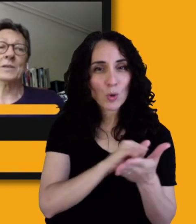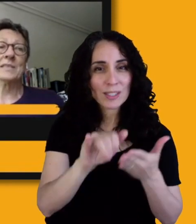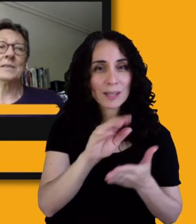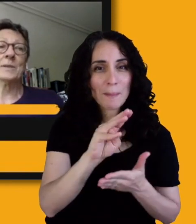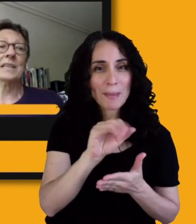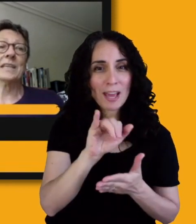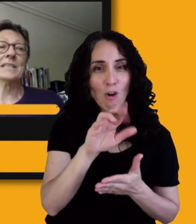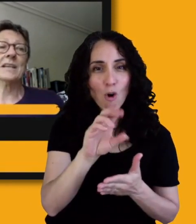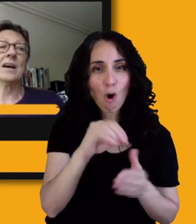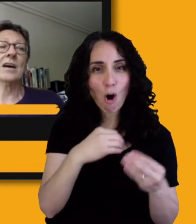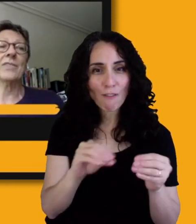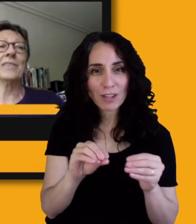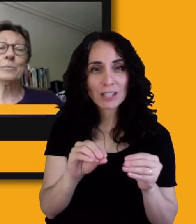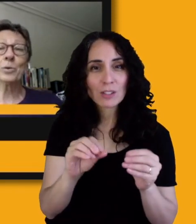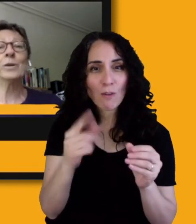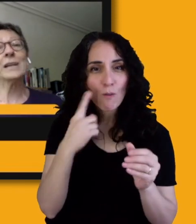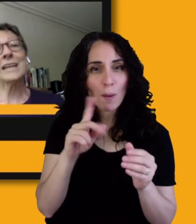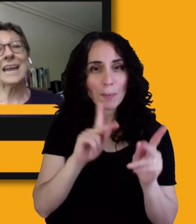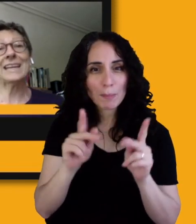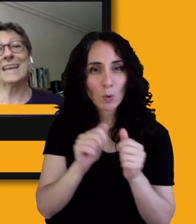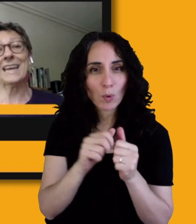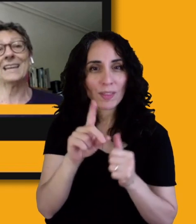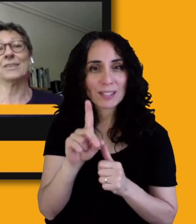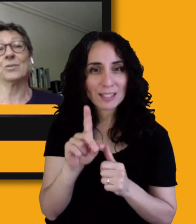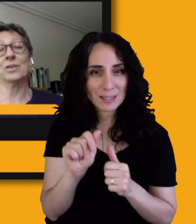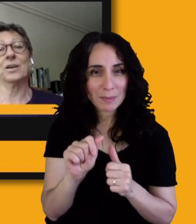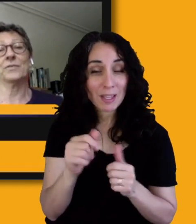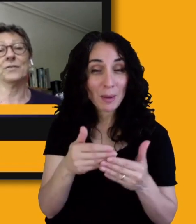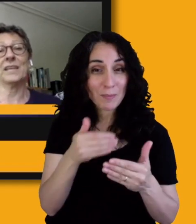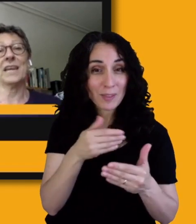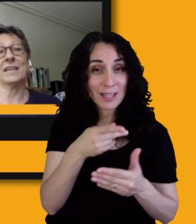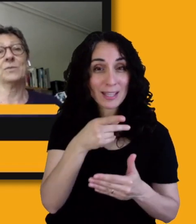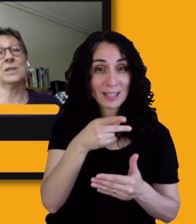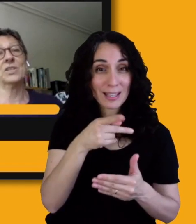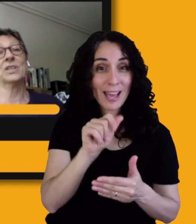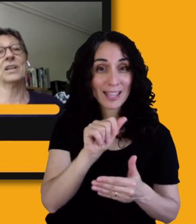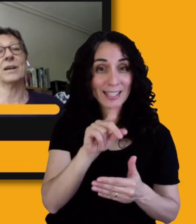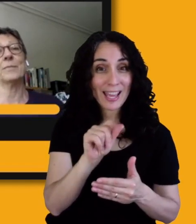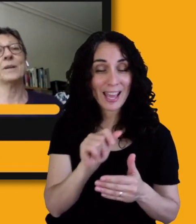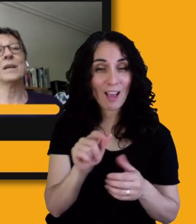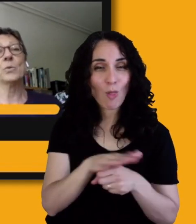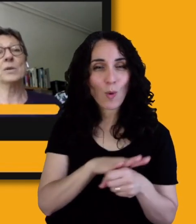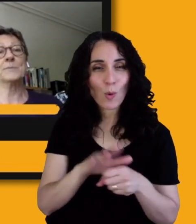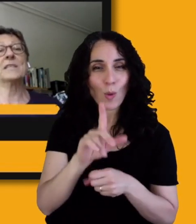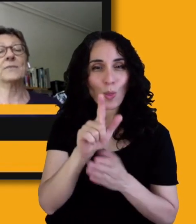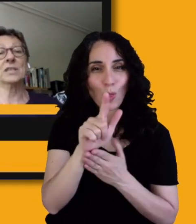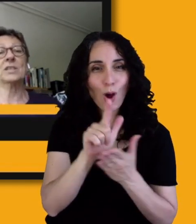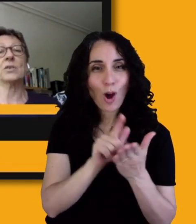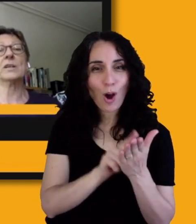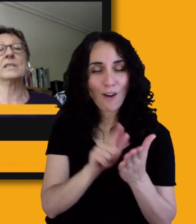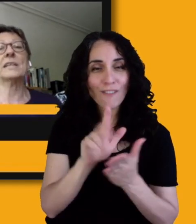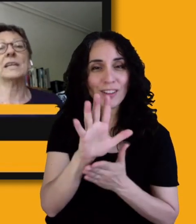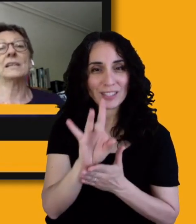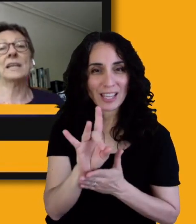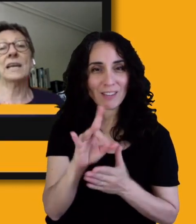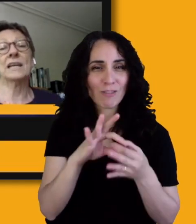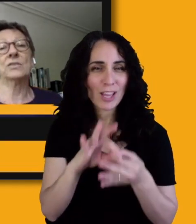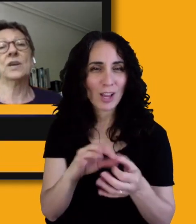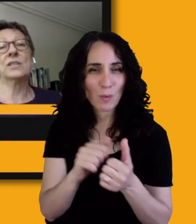Disabilities on the pre-ADA Local Law 58, which was specific to New York City and tried to